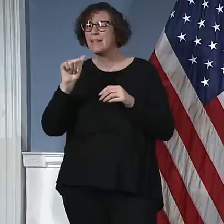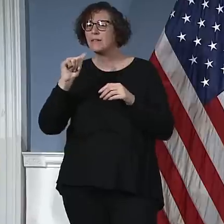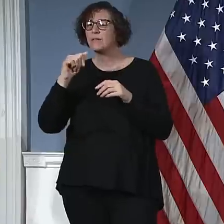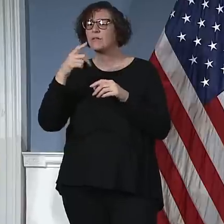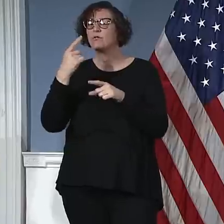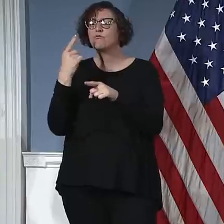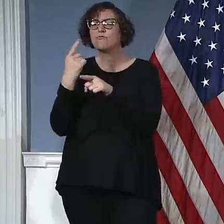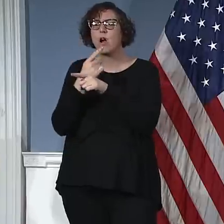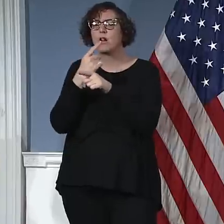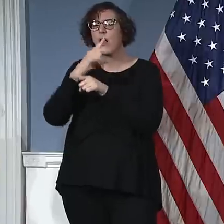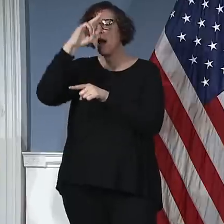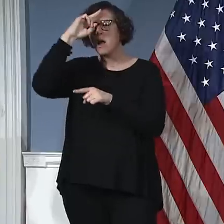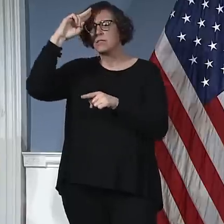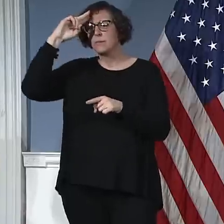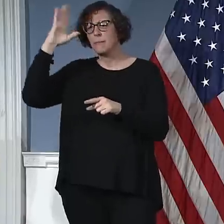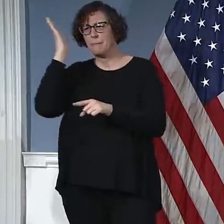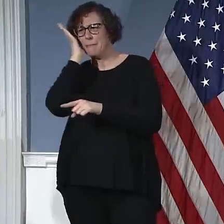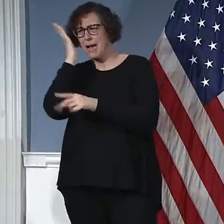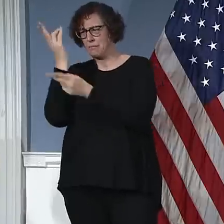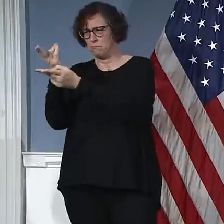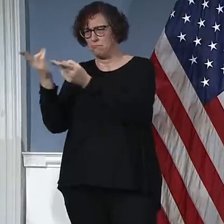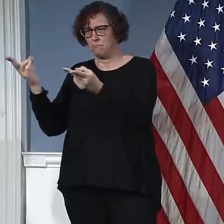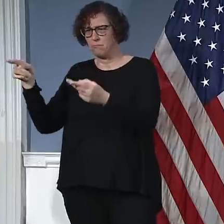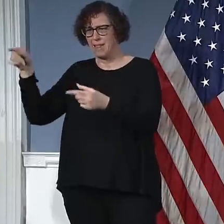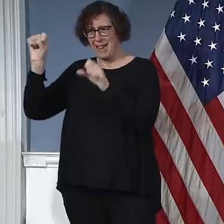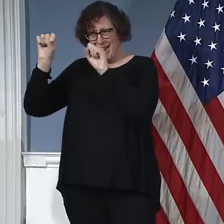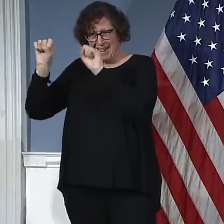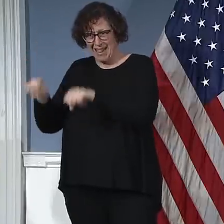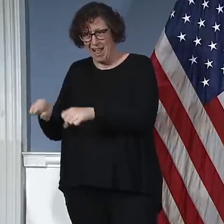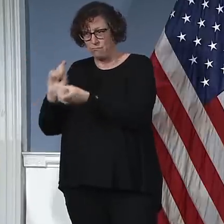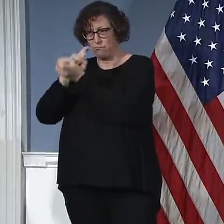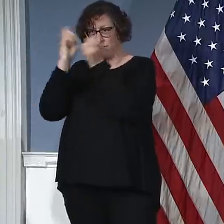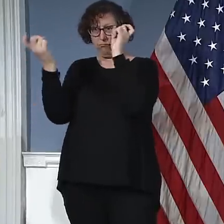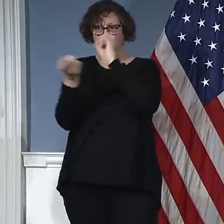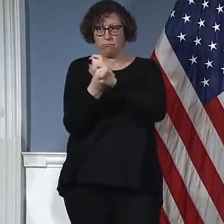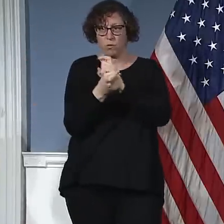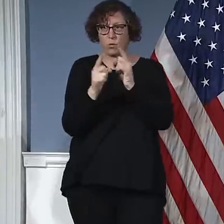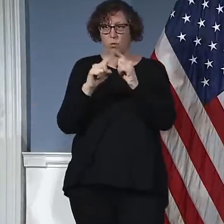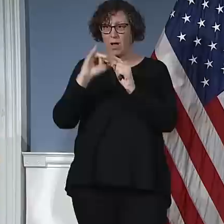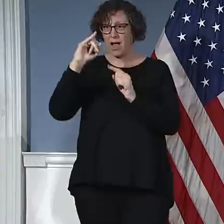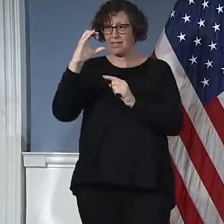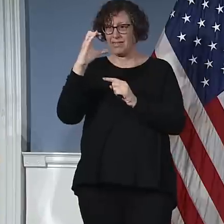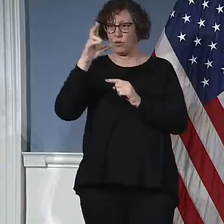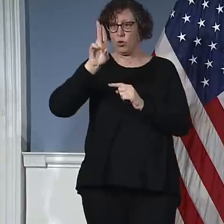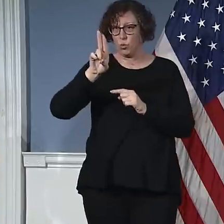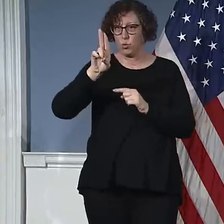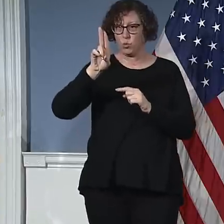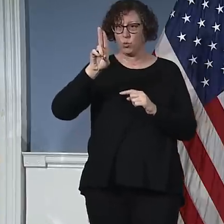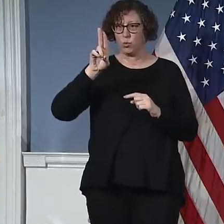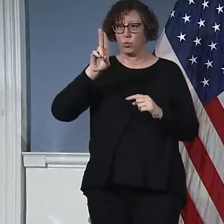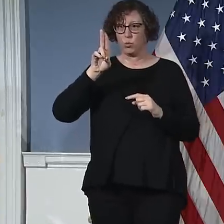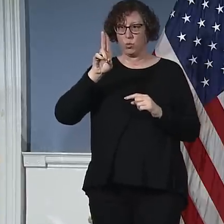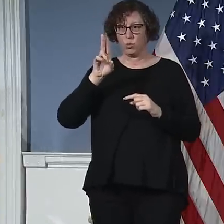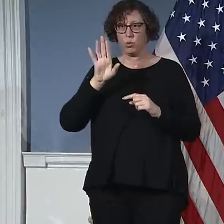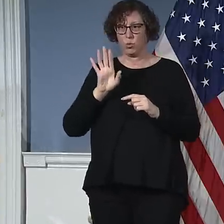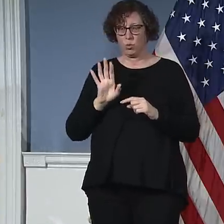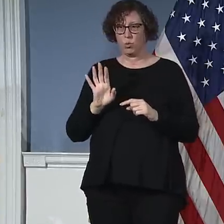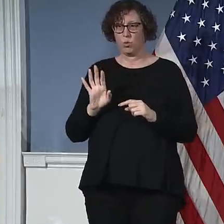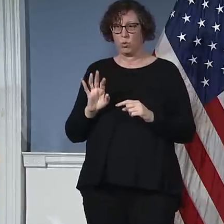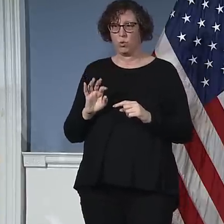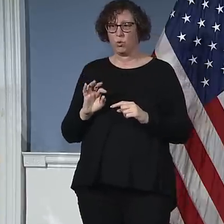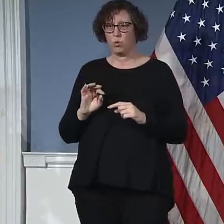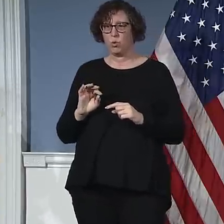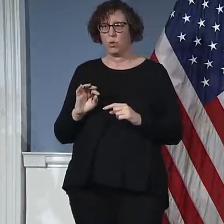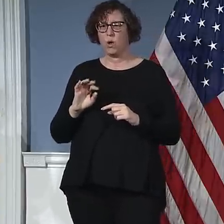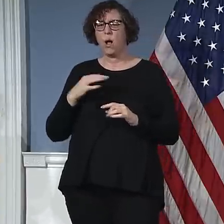are escalating in this city, can you just give us a sense of what the current landscape looks like in terms of ICU beds? I've